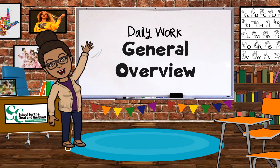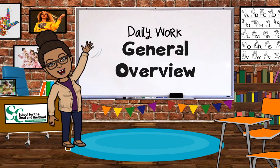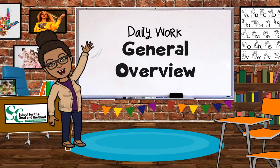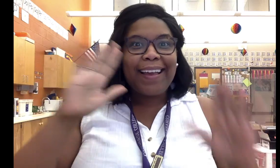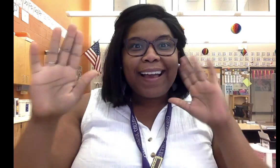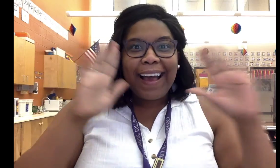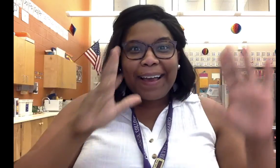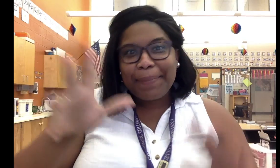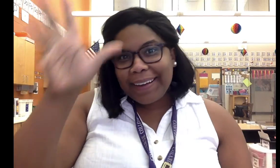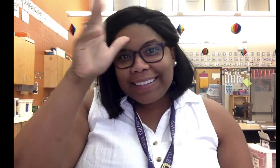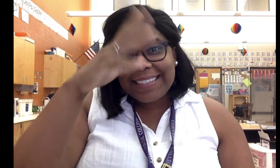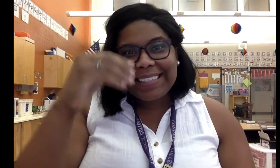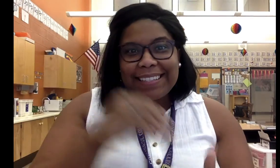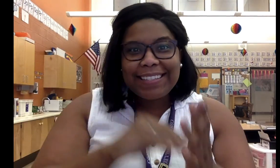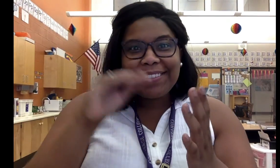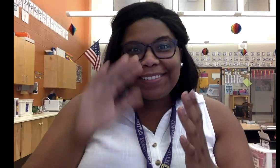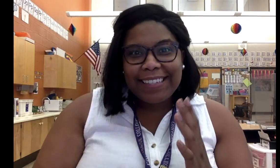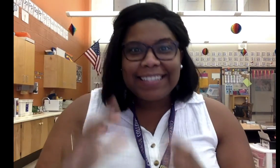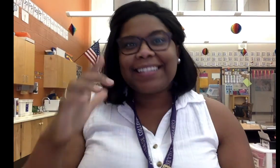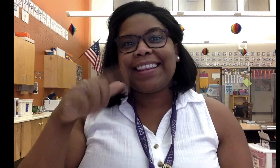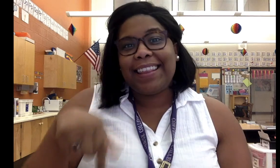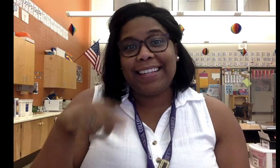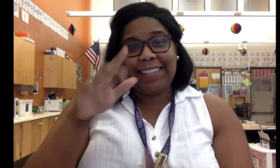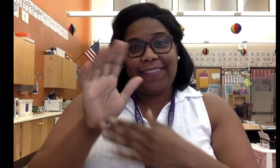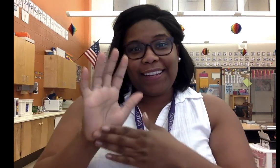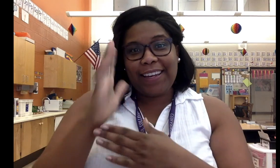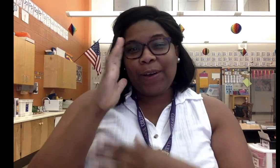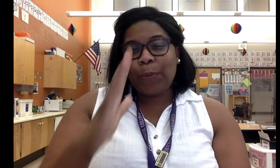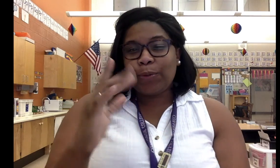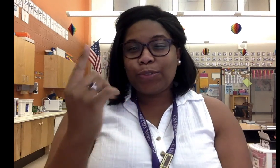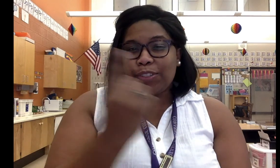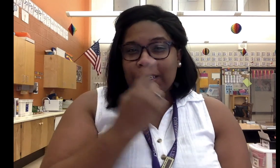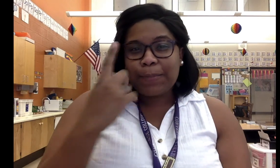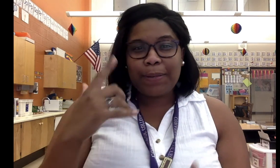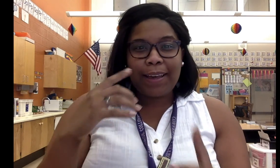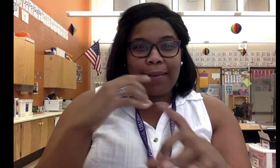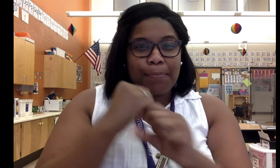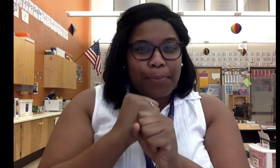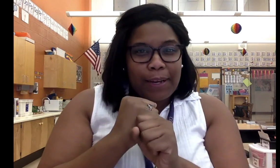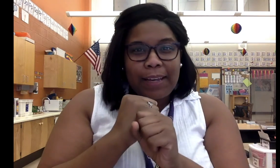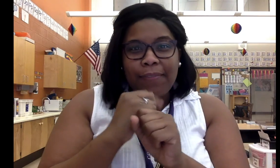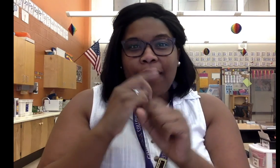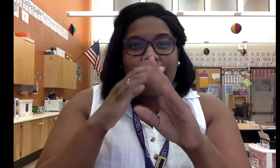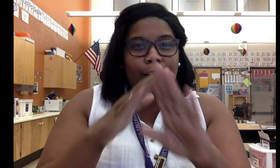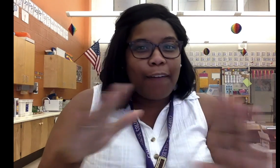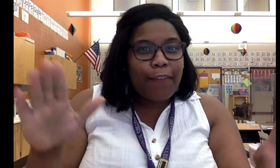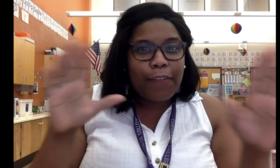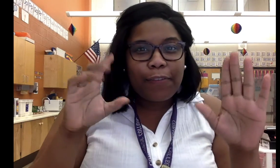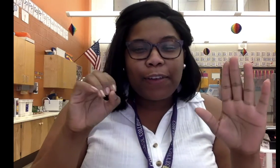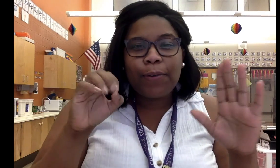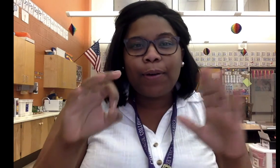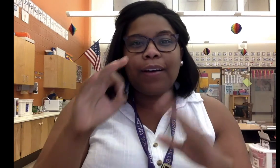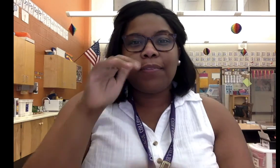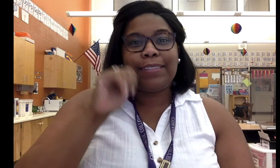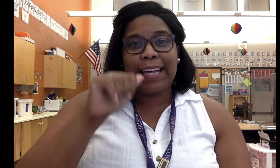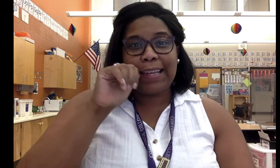Hi parents and students! This video will just be a brief overview of daily